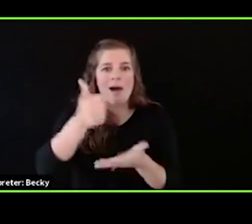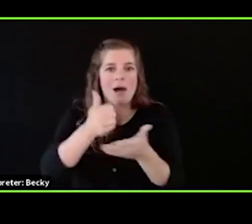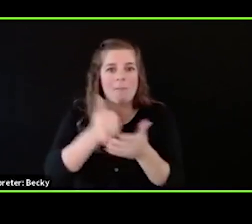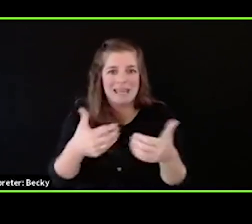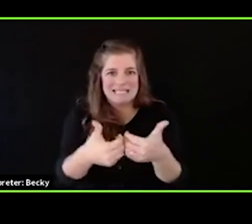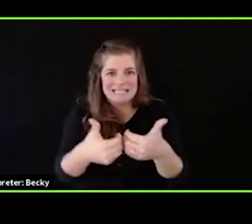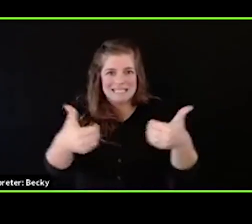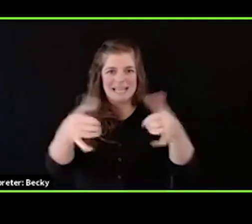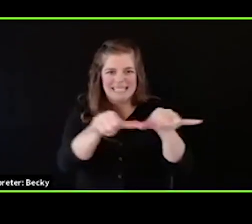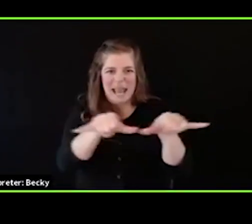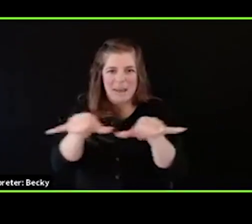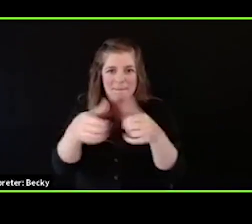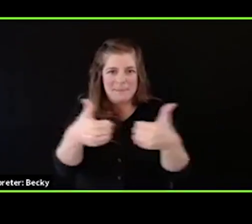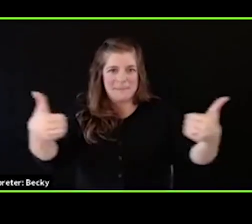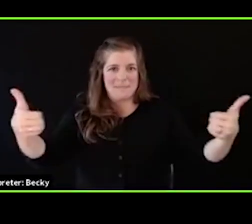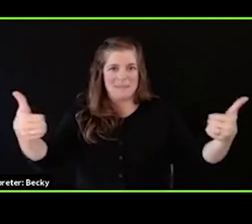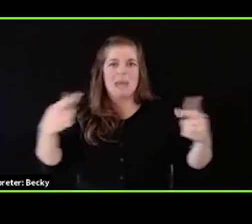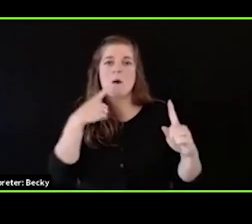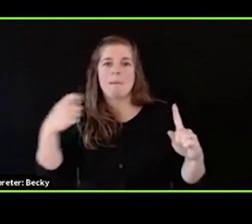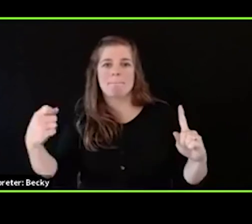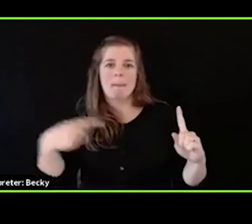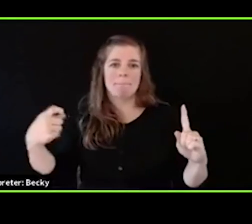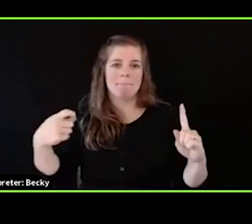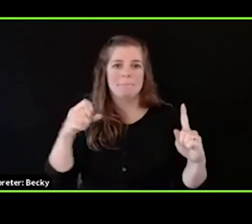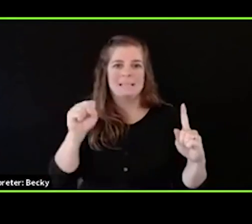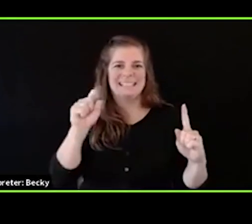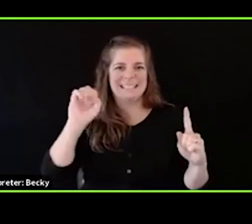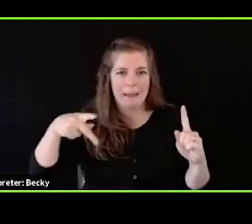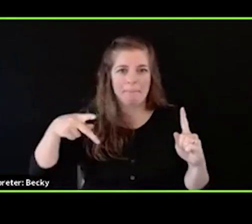it's just going to snap back. And so